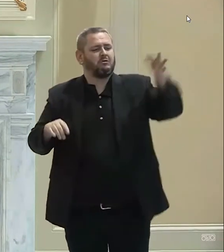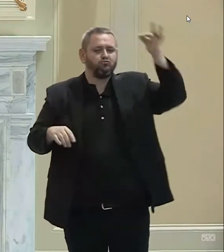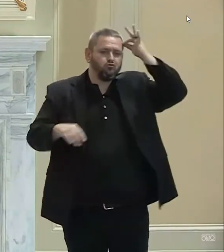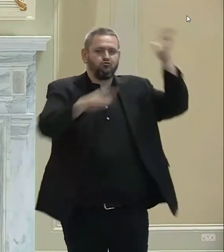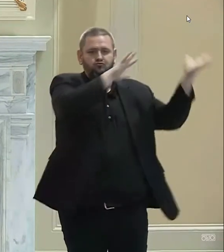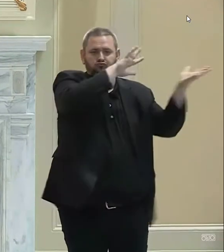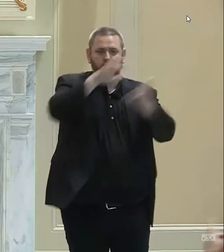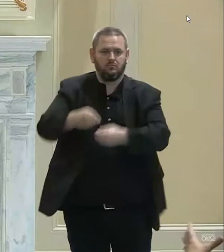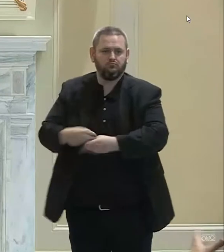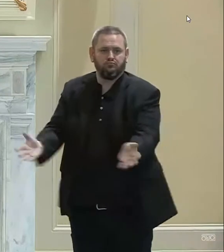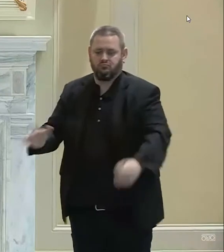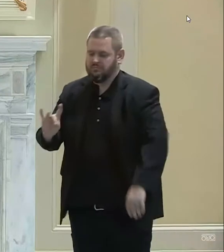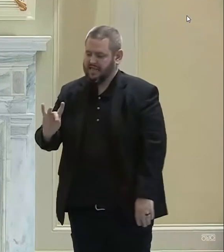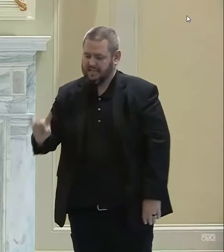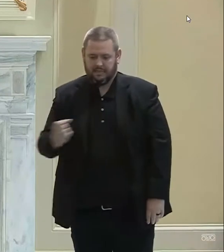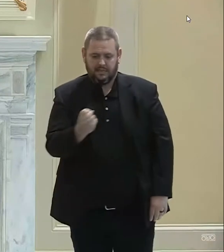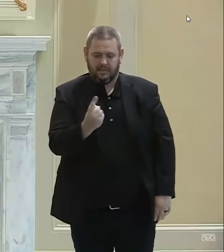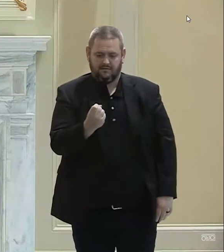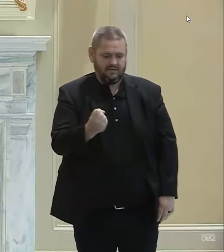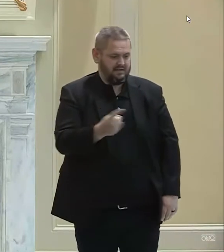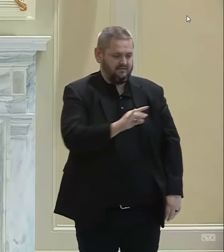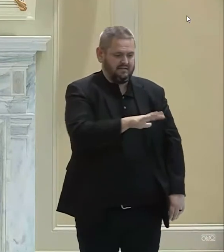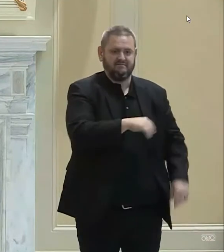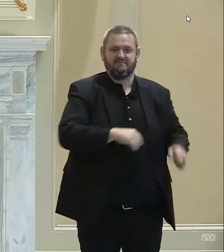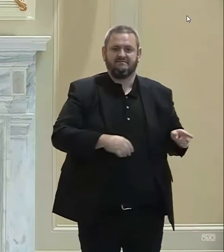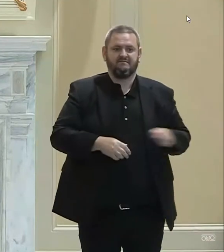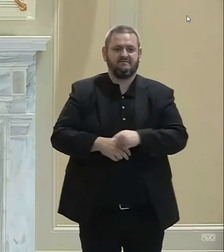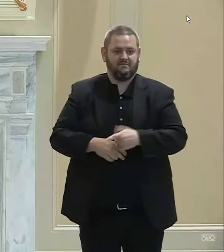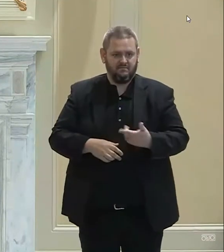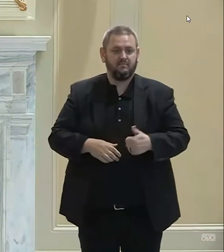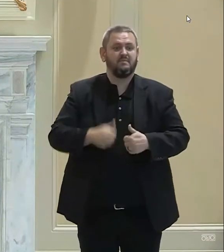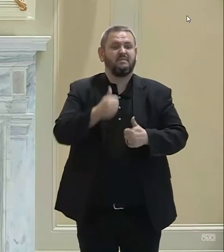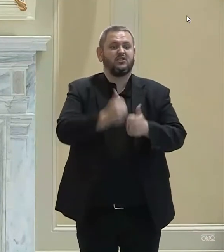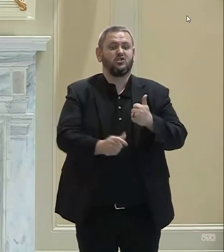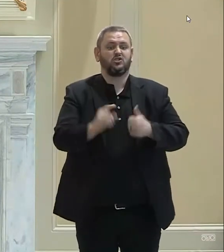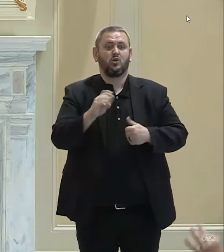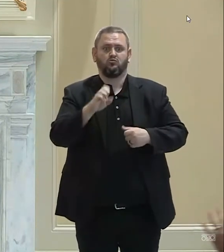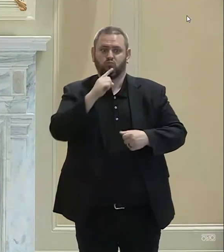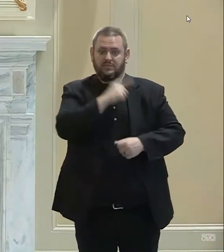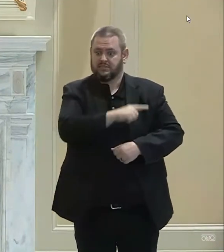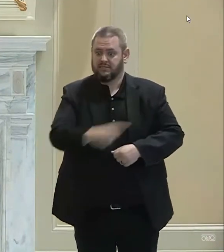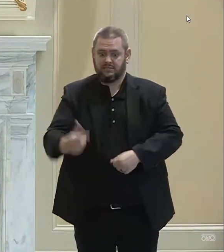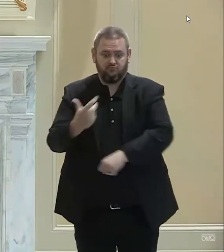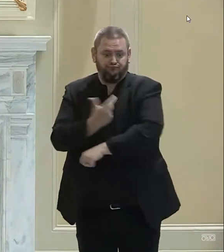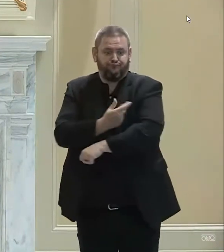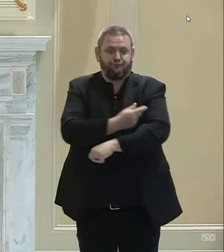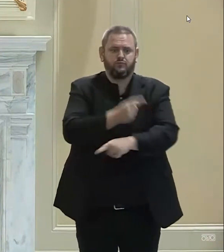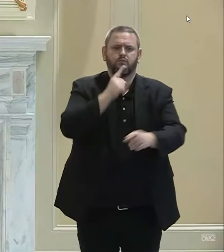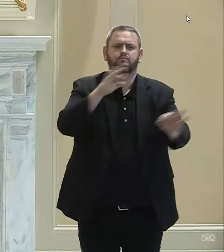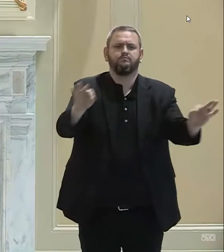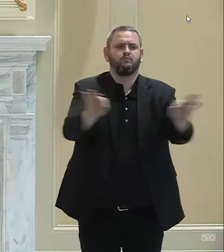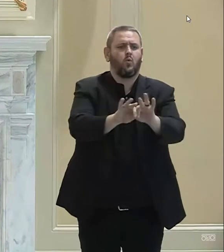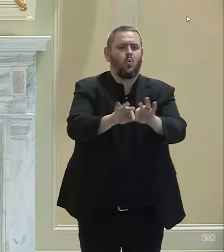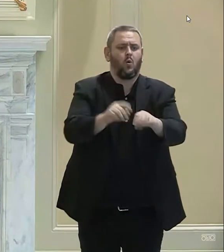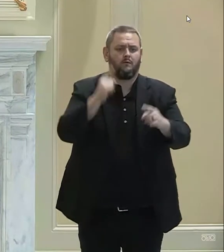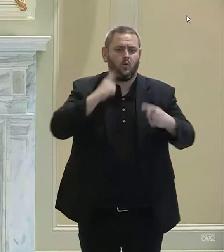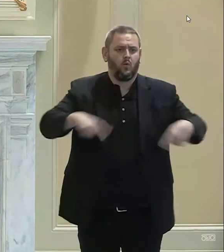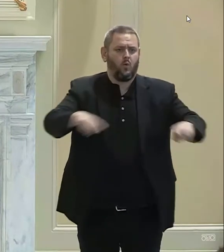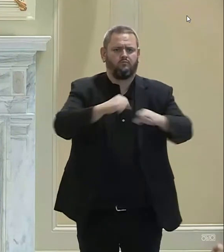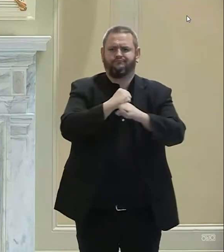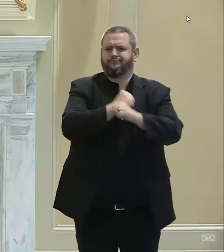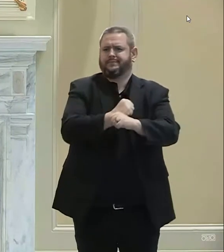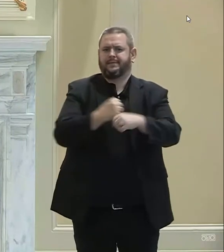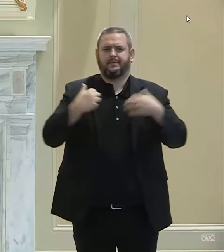each dose matters. Those vaccines are truly protecting the health and lives of so many